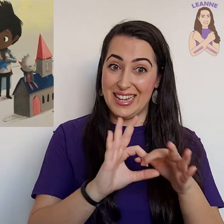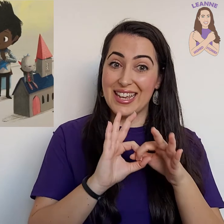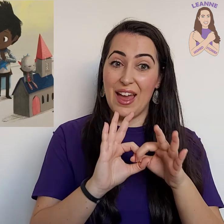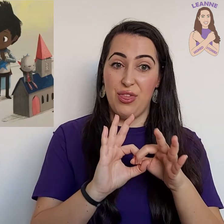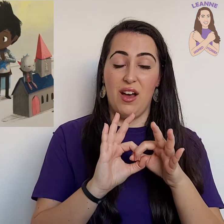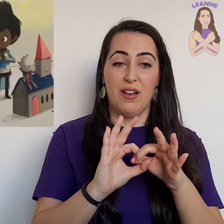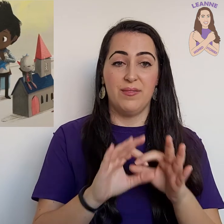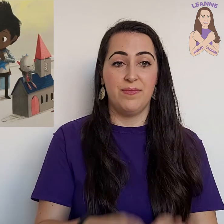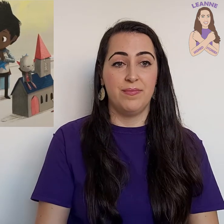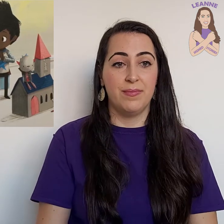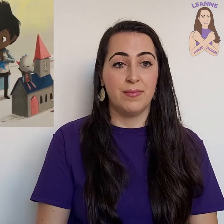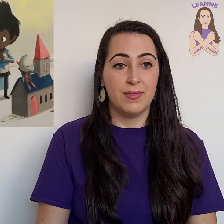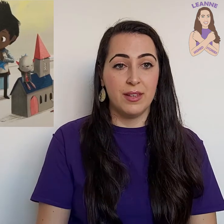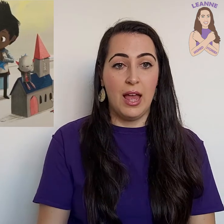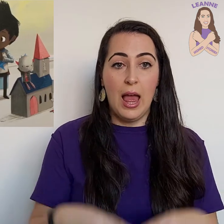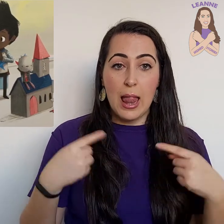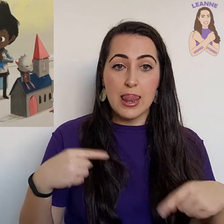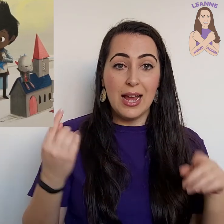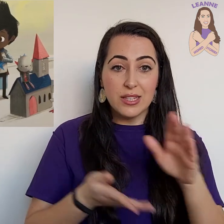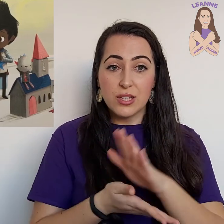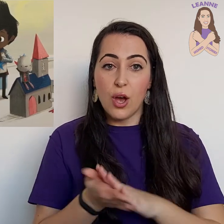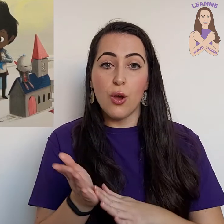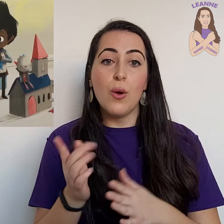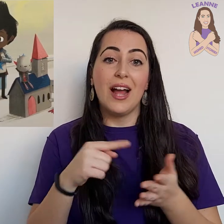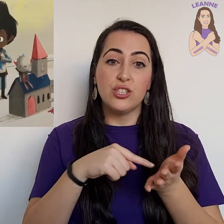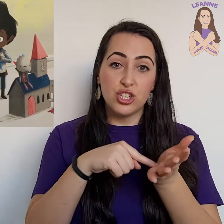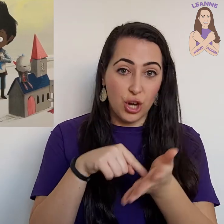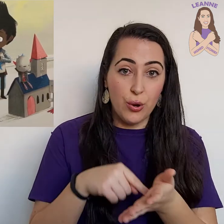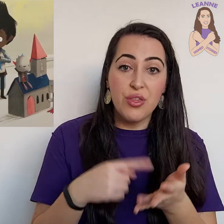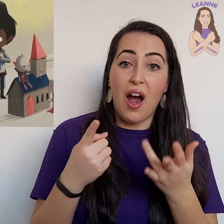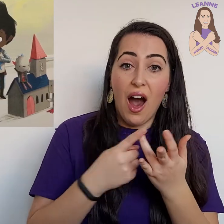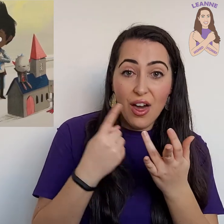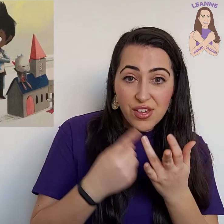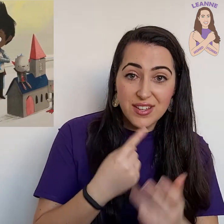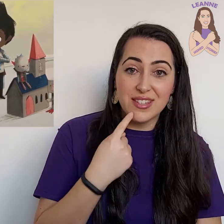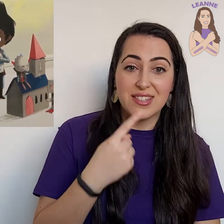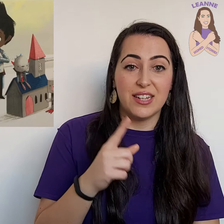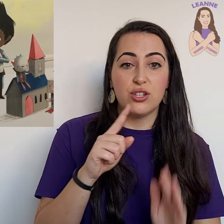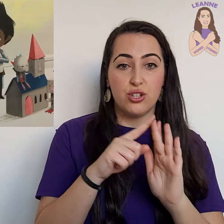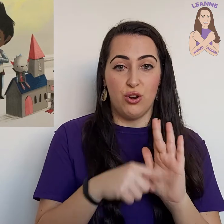together. Let's go and show the others, said Josh.